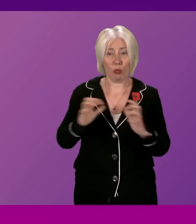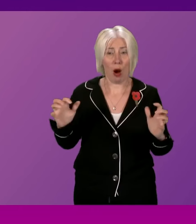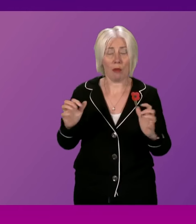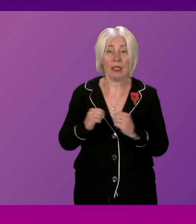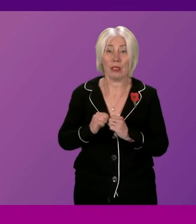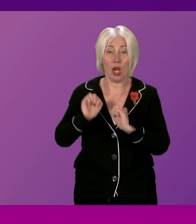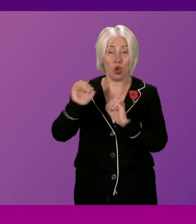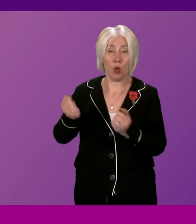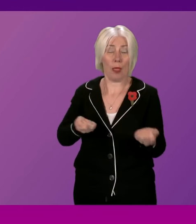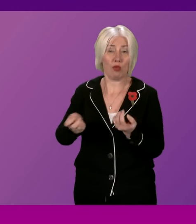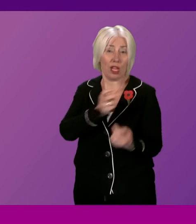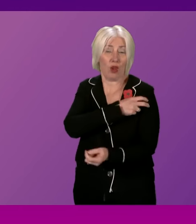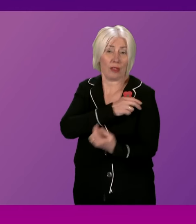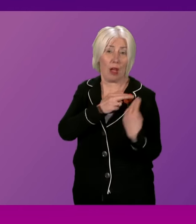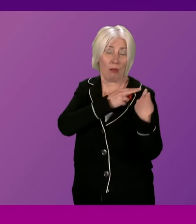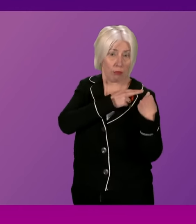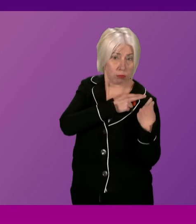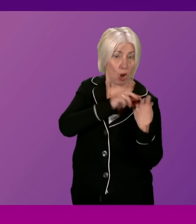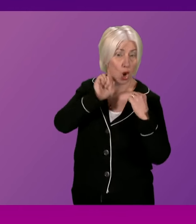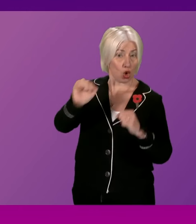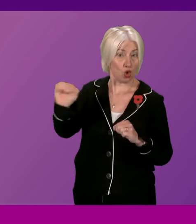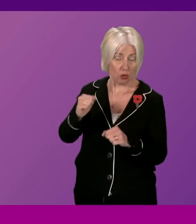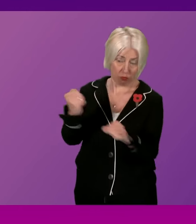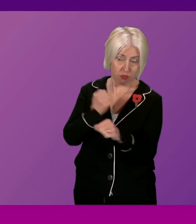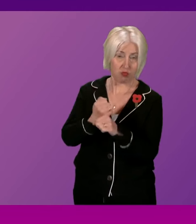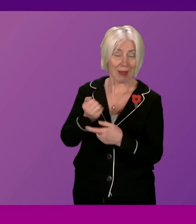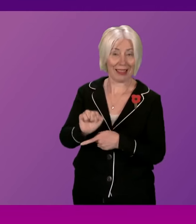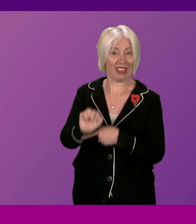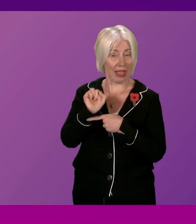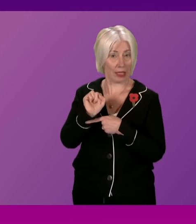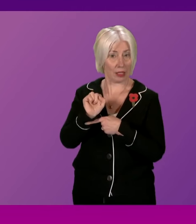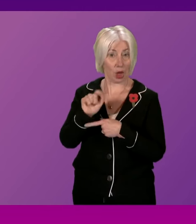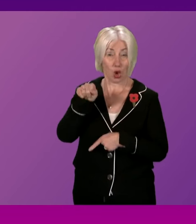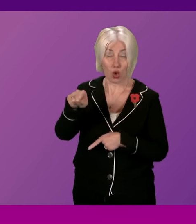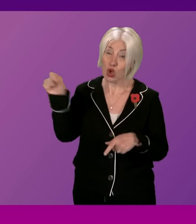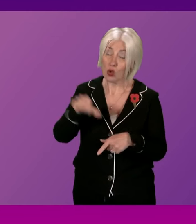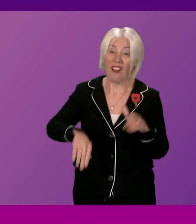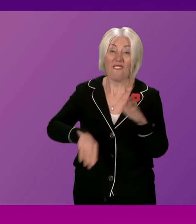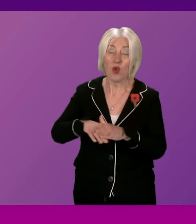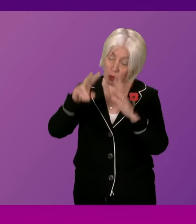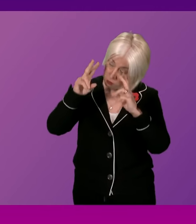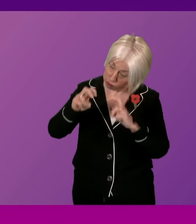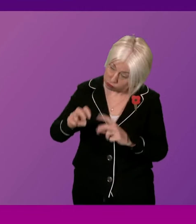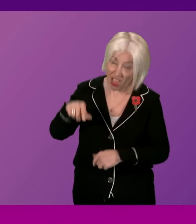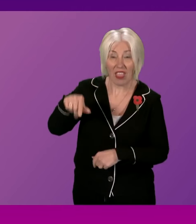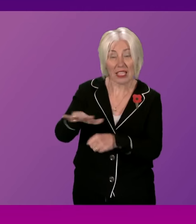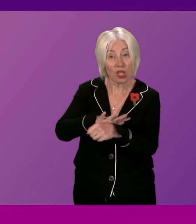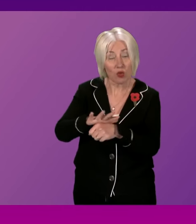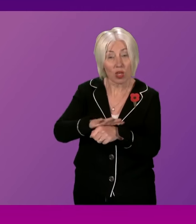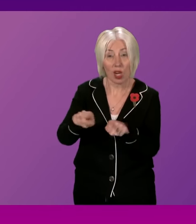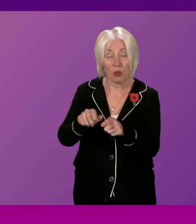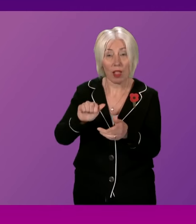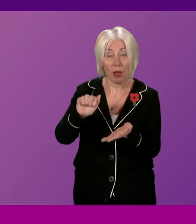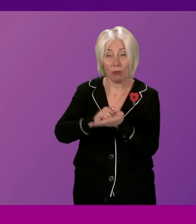incumbent on you presiding officer to repair and defend this therefore I urge you to conduct a full investigation into this matter including publishing